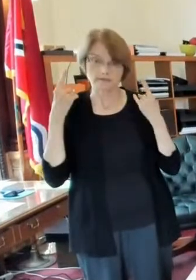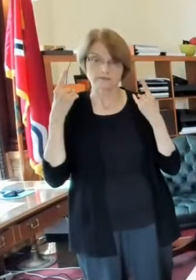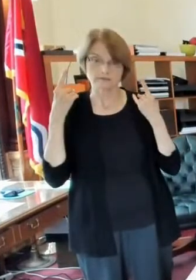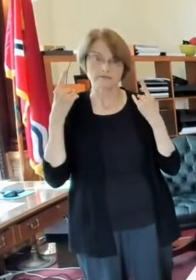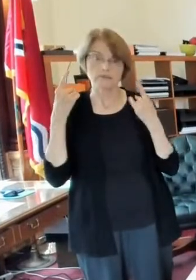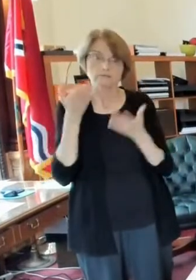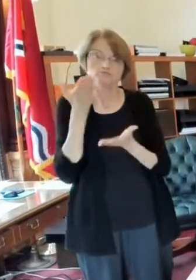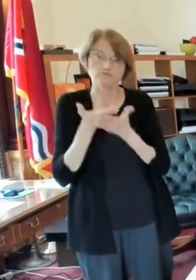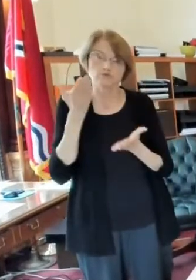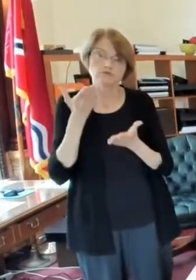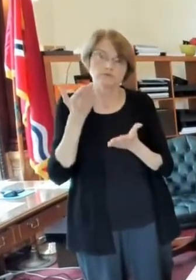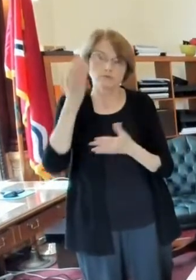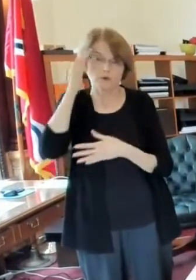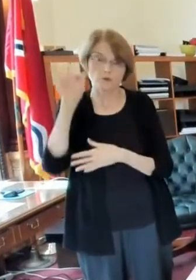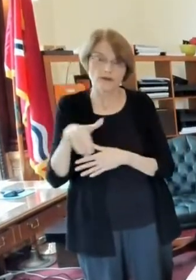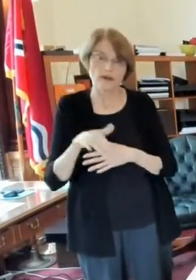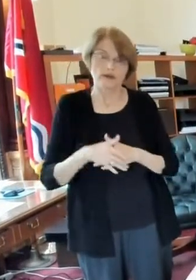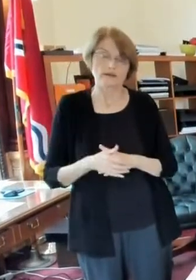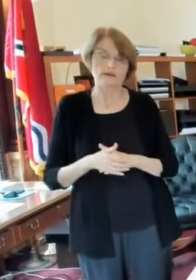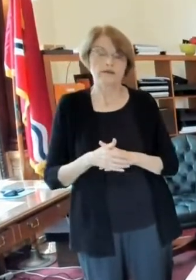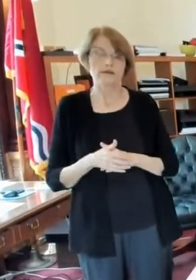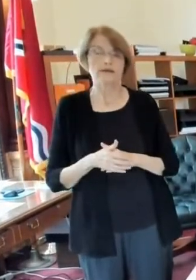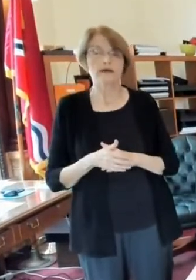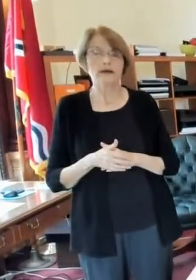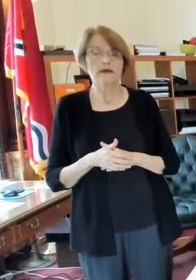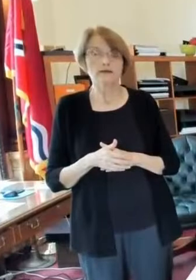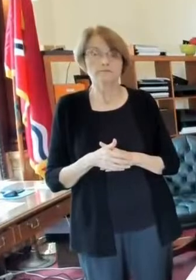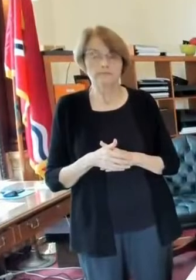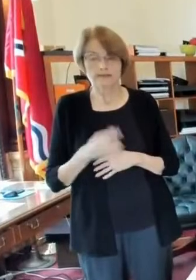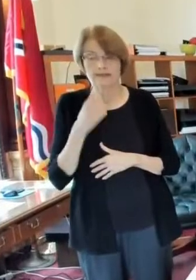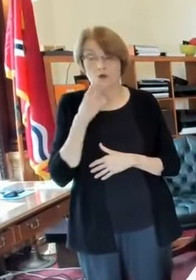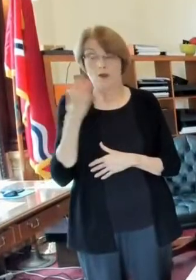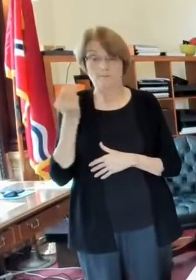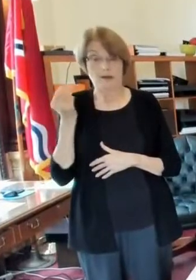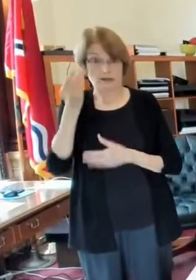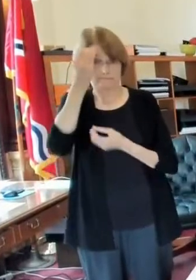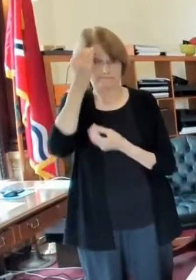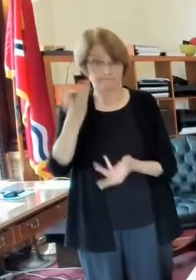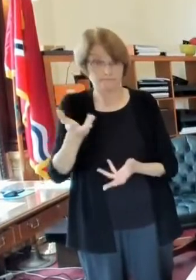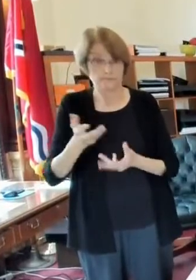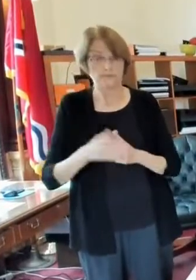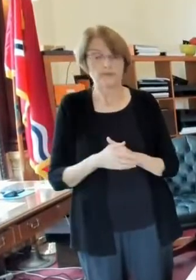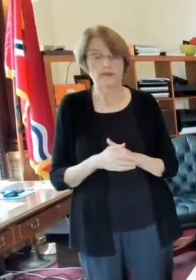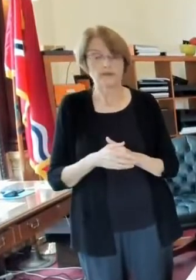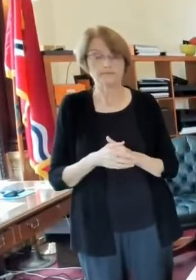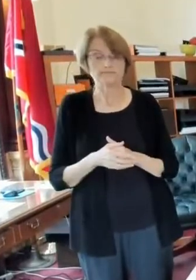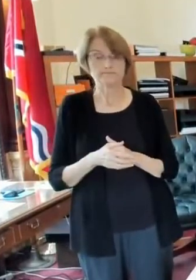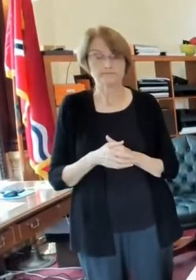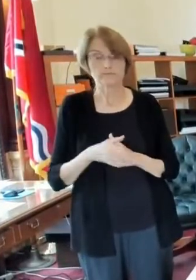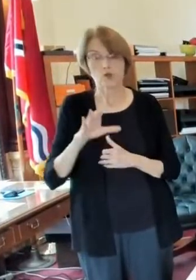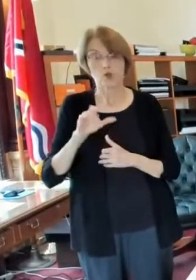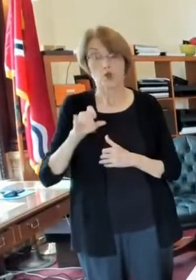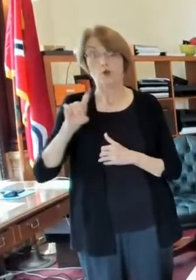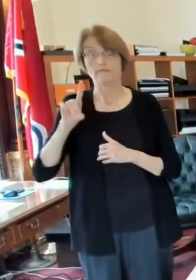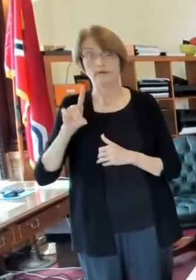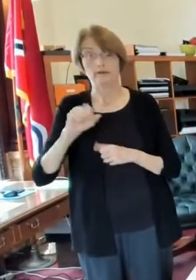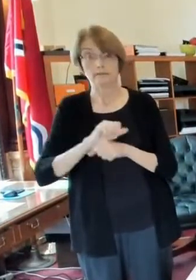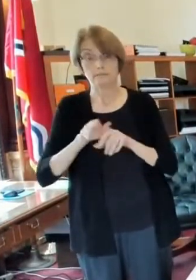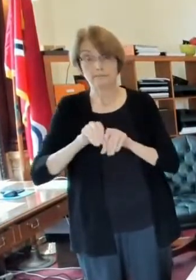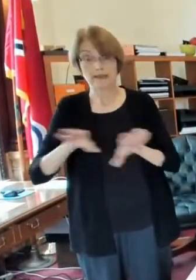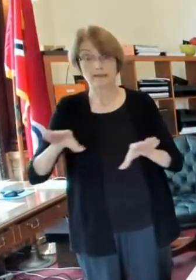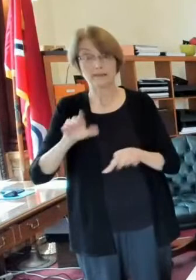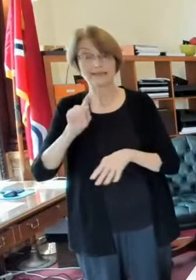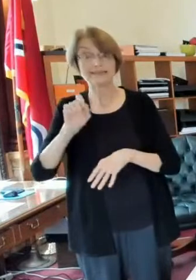also know and i reported on this um on monday the the pandemic the covid pandemic task